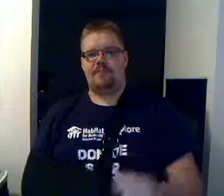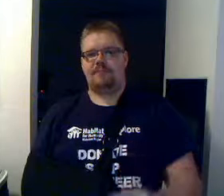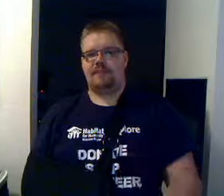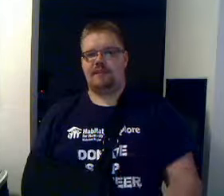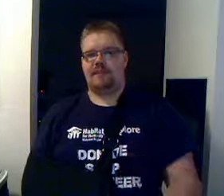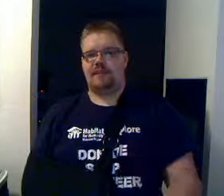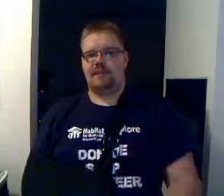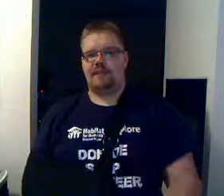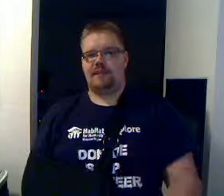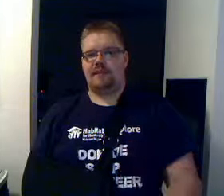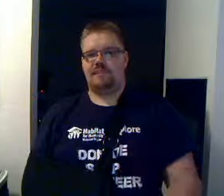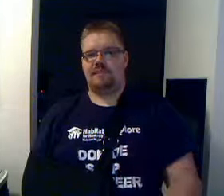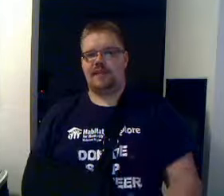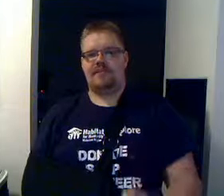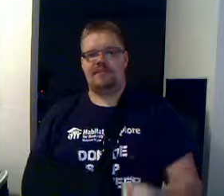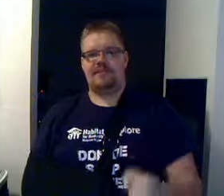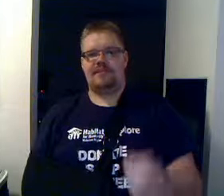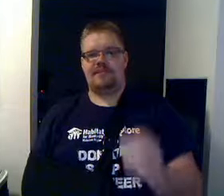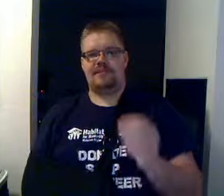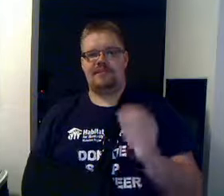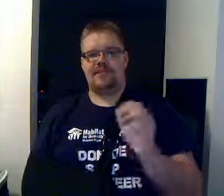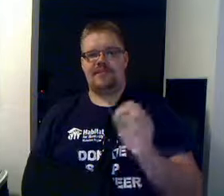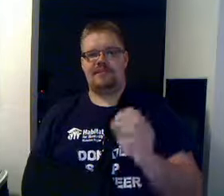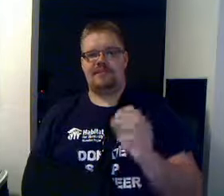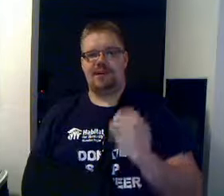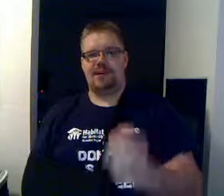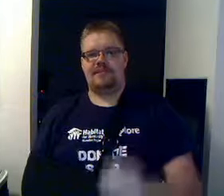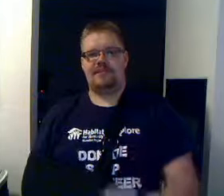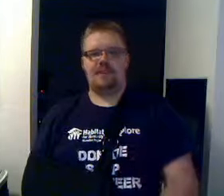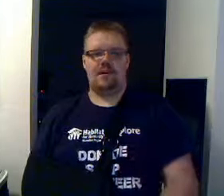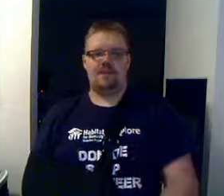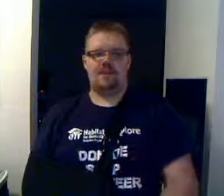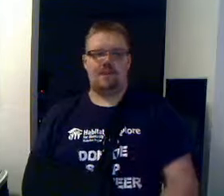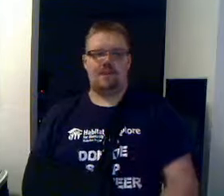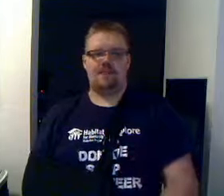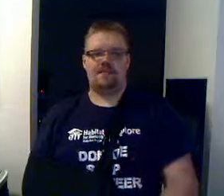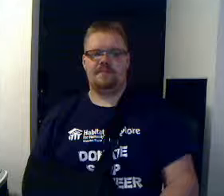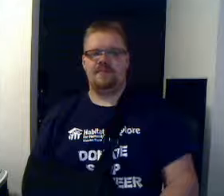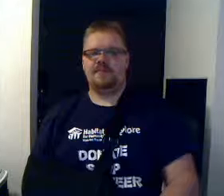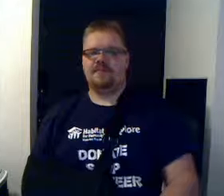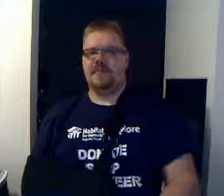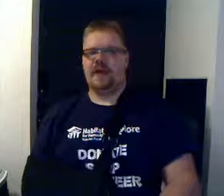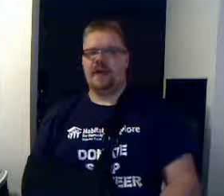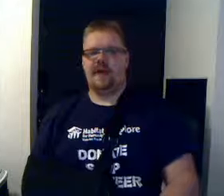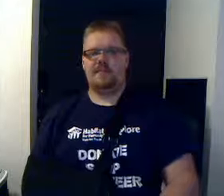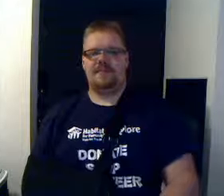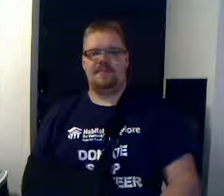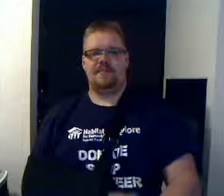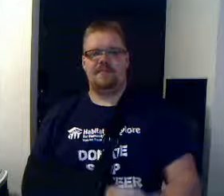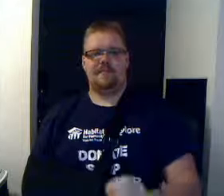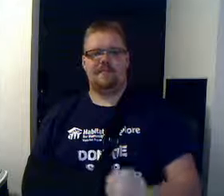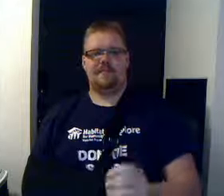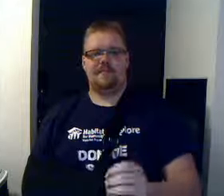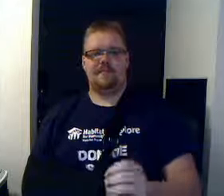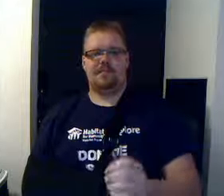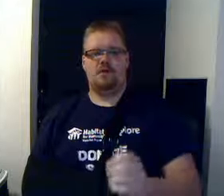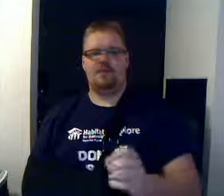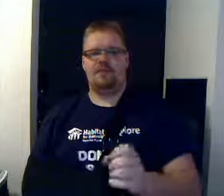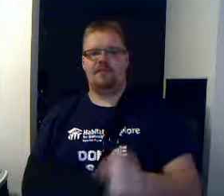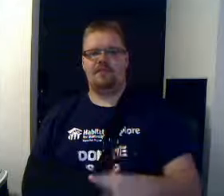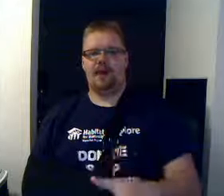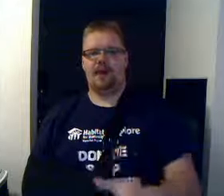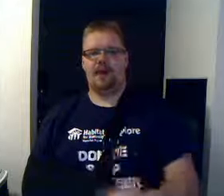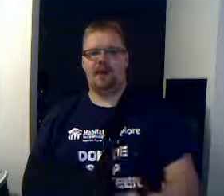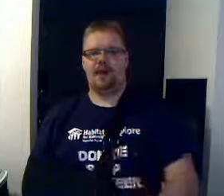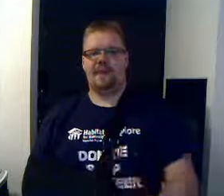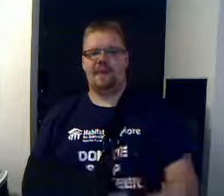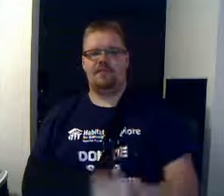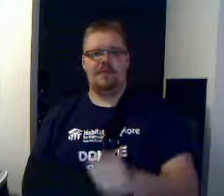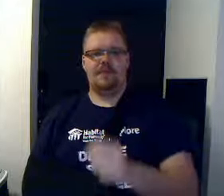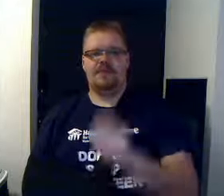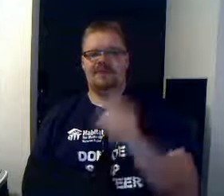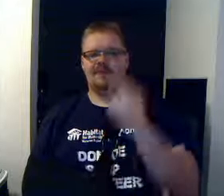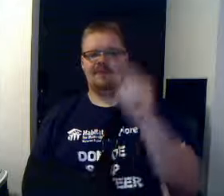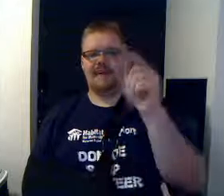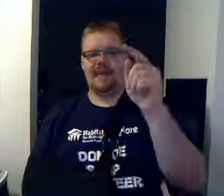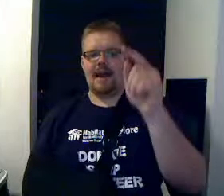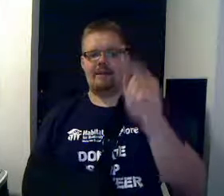takes place, let's say, in the middle of the country. And there's a horde of undead coming up from and down